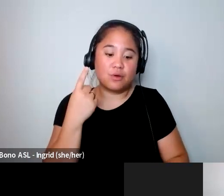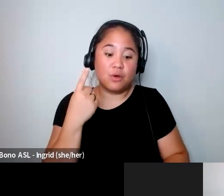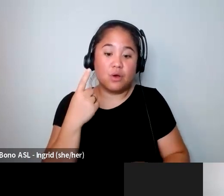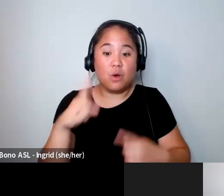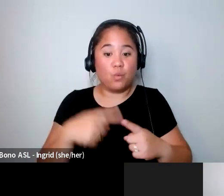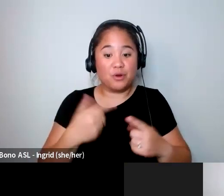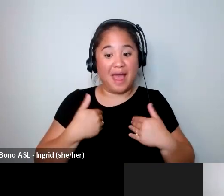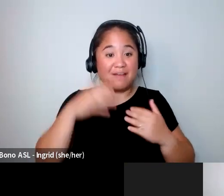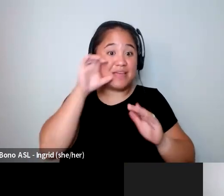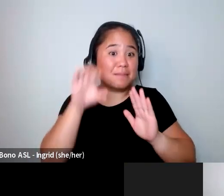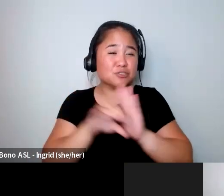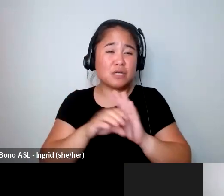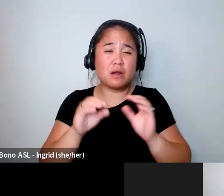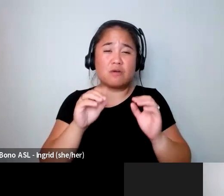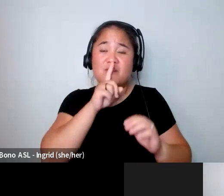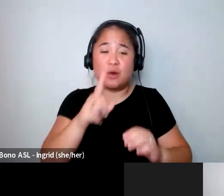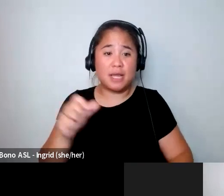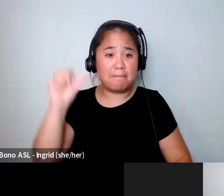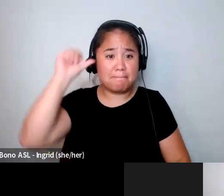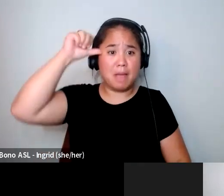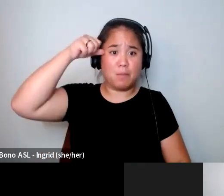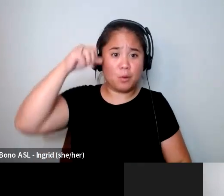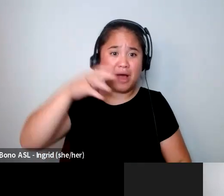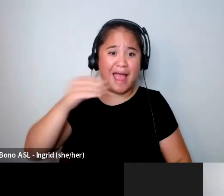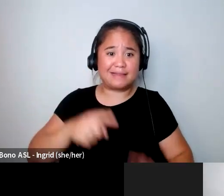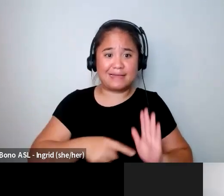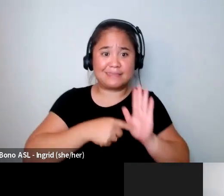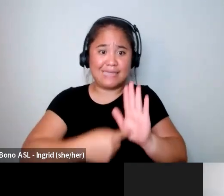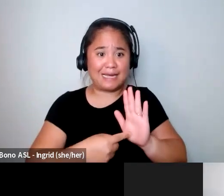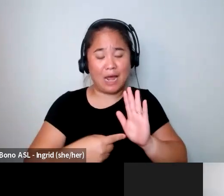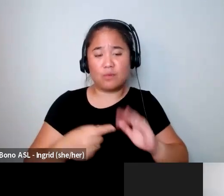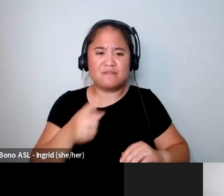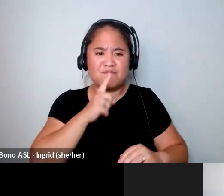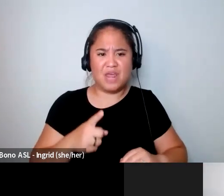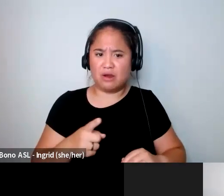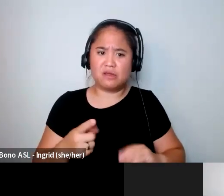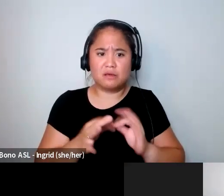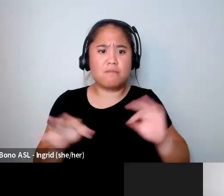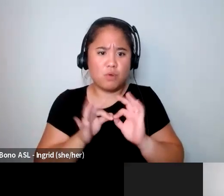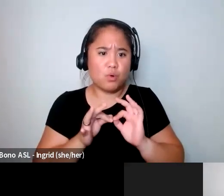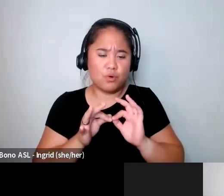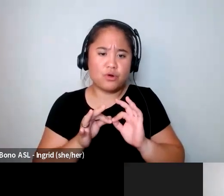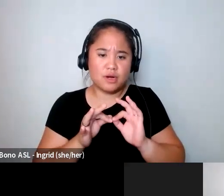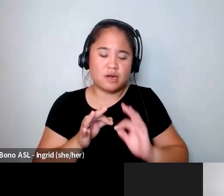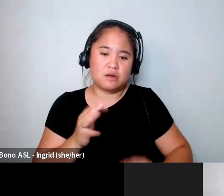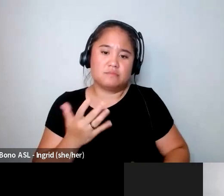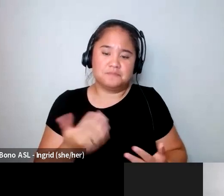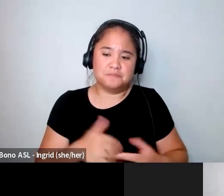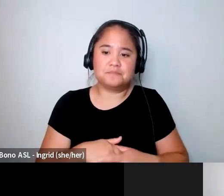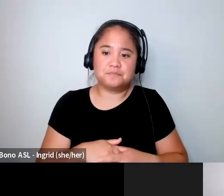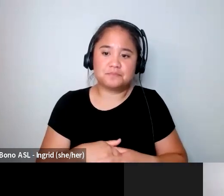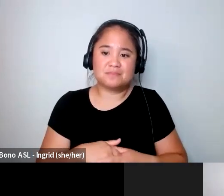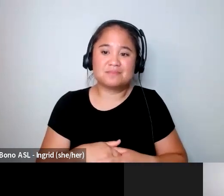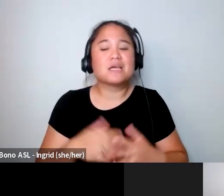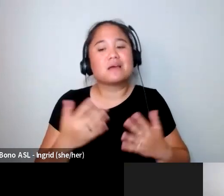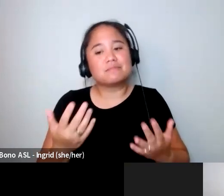that are memorable and that stand out are important and i think you know you